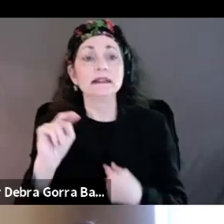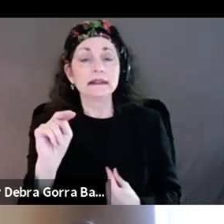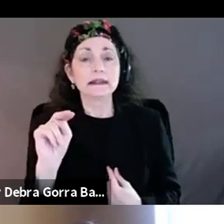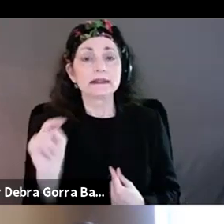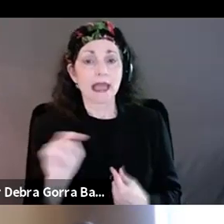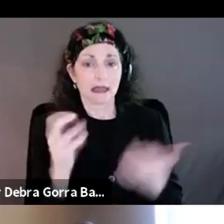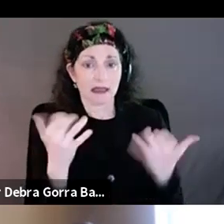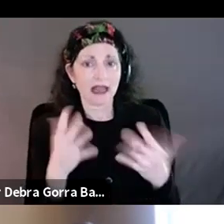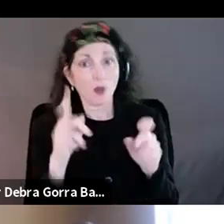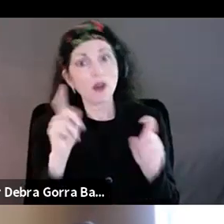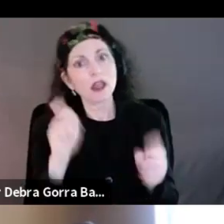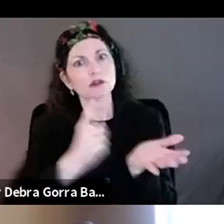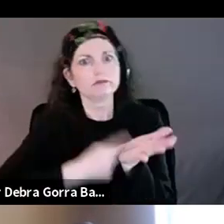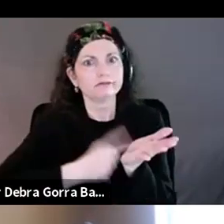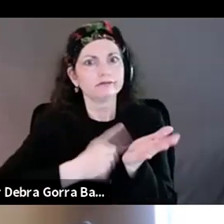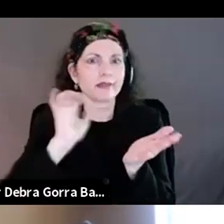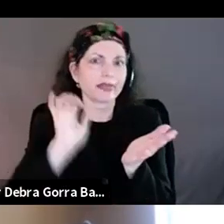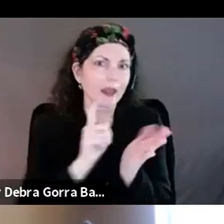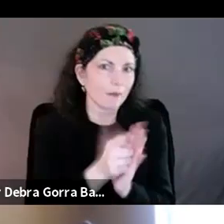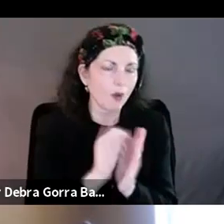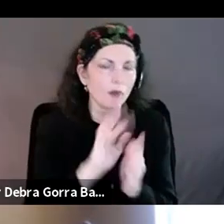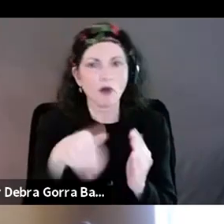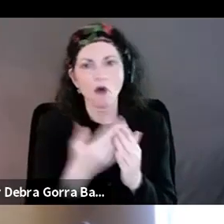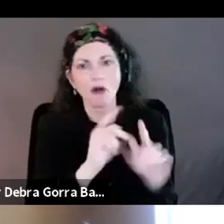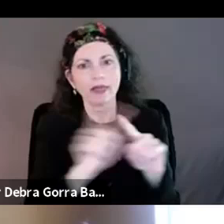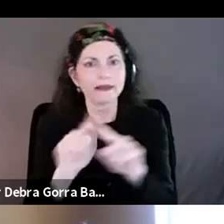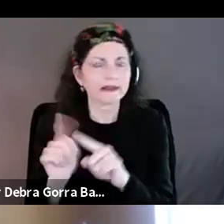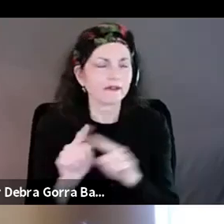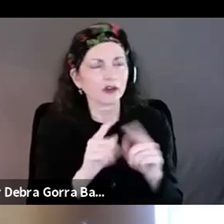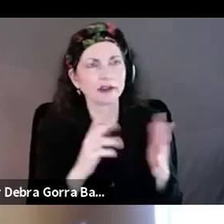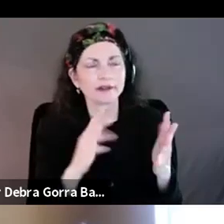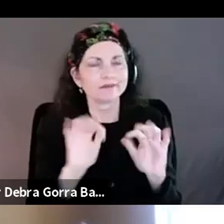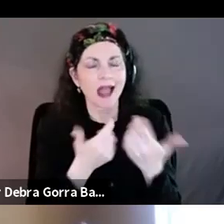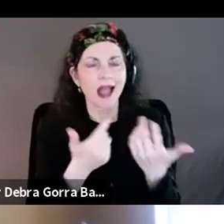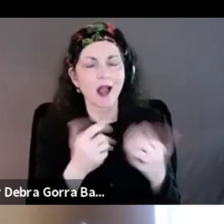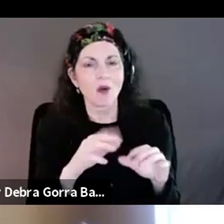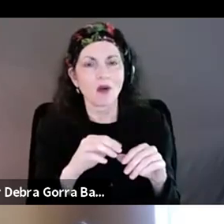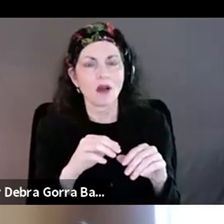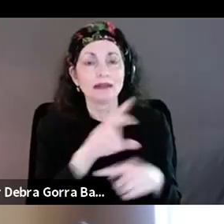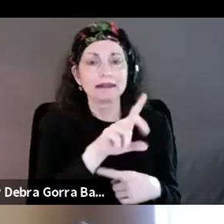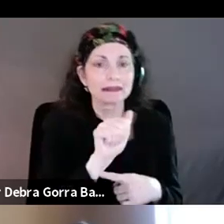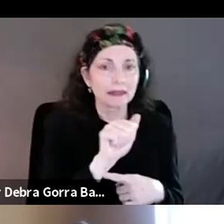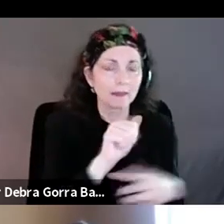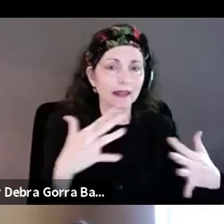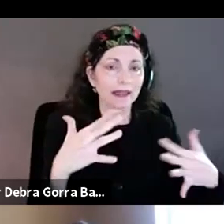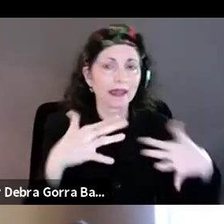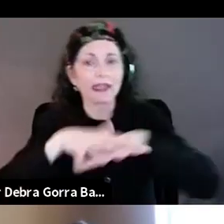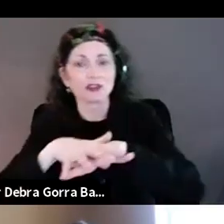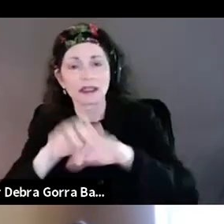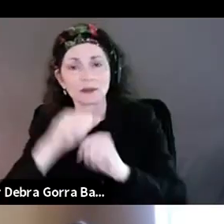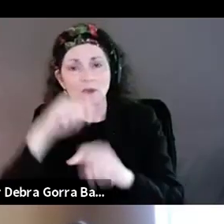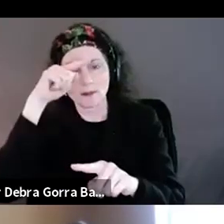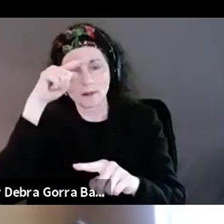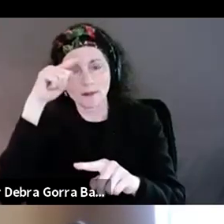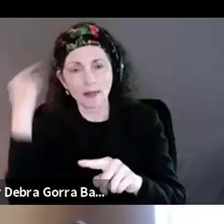moment and all the ways that the disability, movement intersects with black lives matter. Um, I wanted to